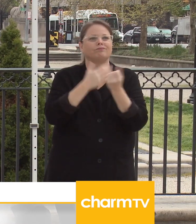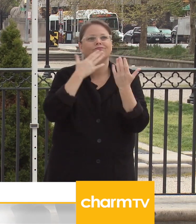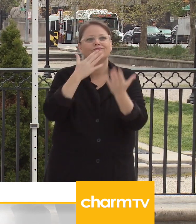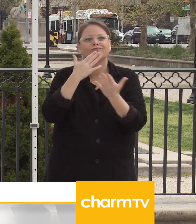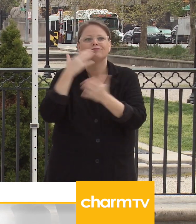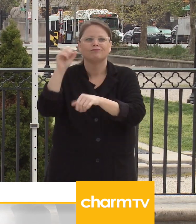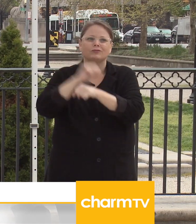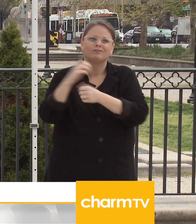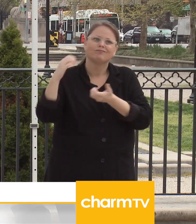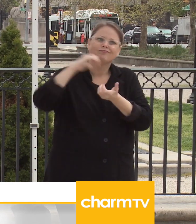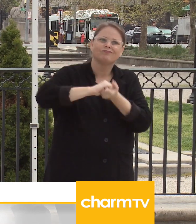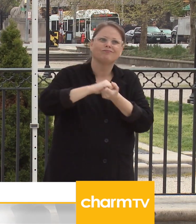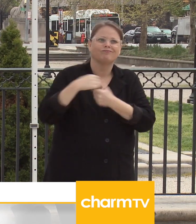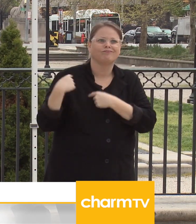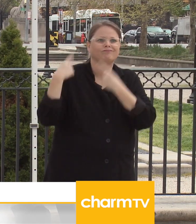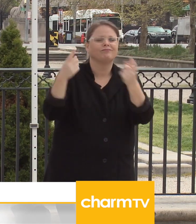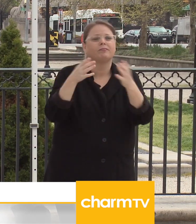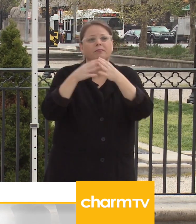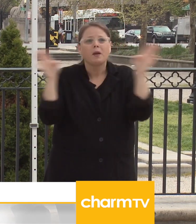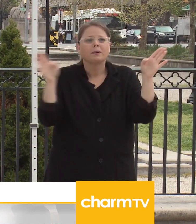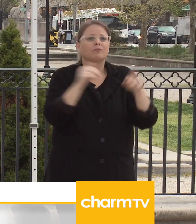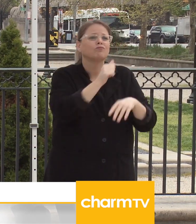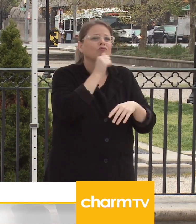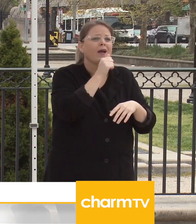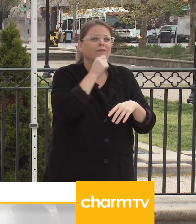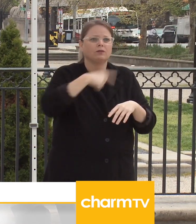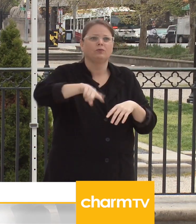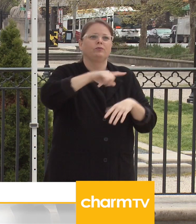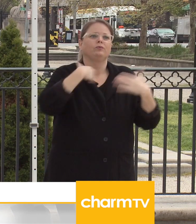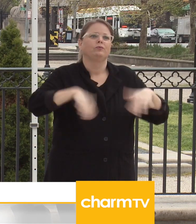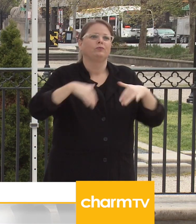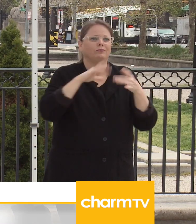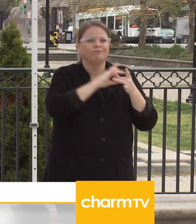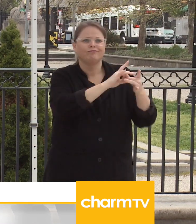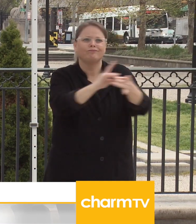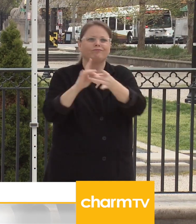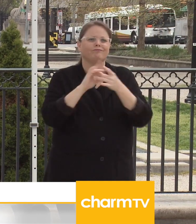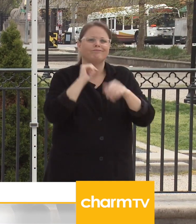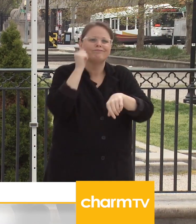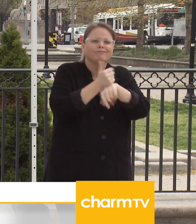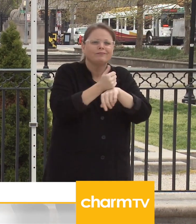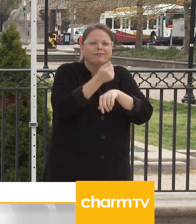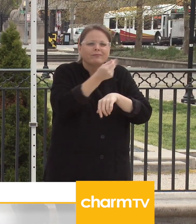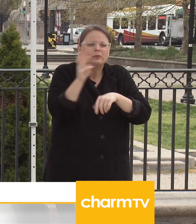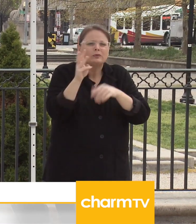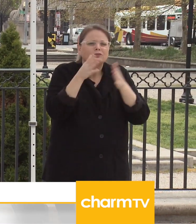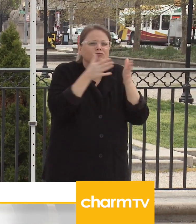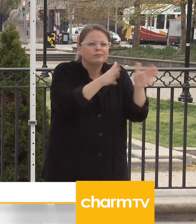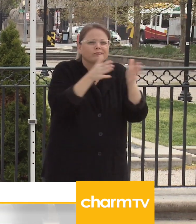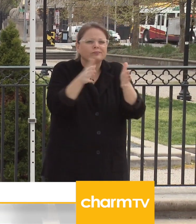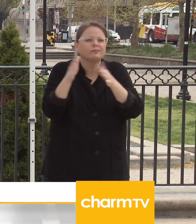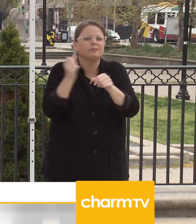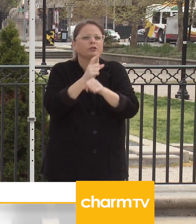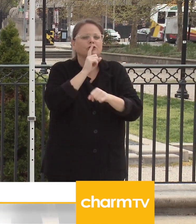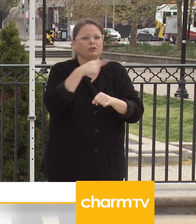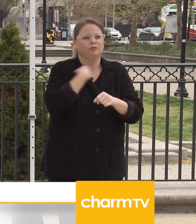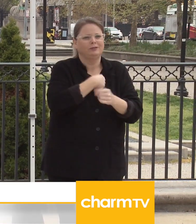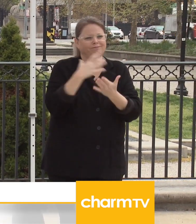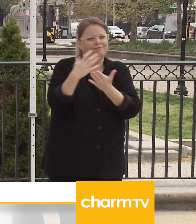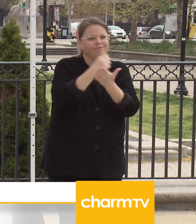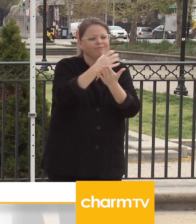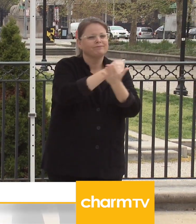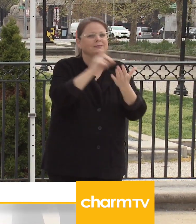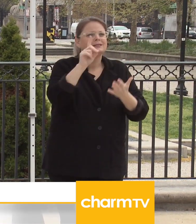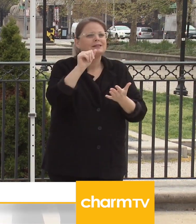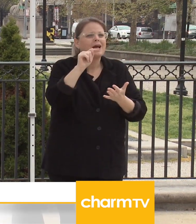public-private partnership, the city has created a set of dashboards and analytical tools which take data from the health department, key hospital partners, and